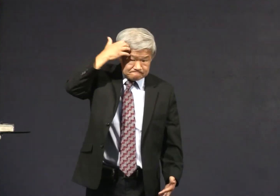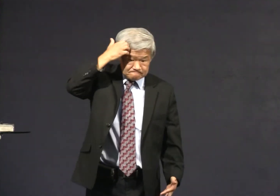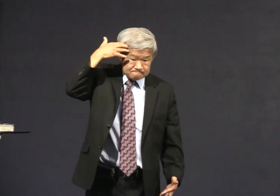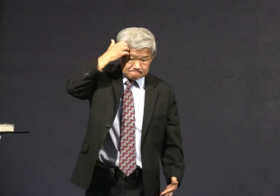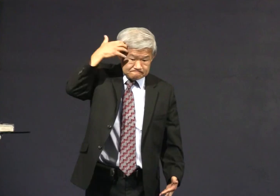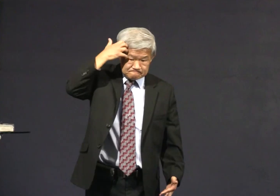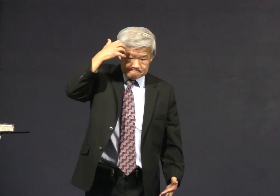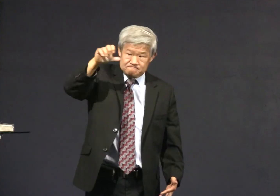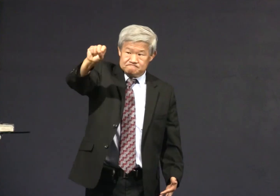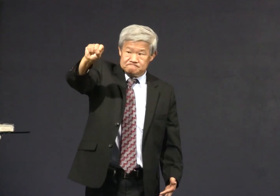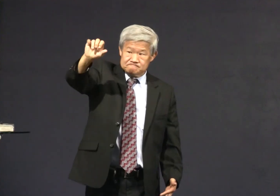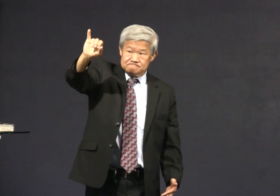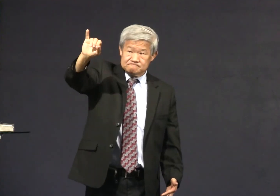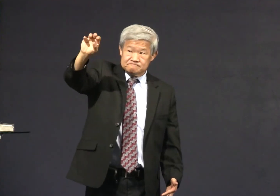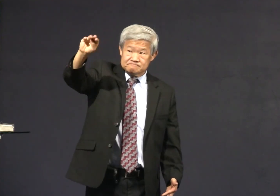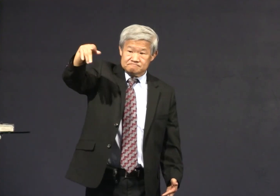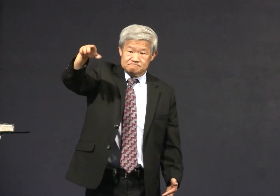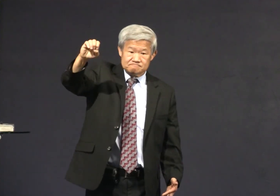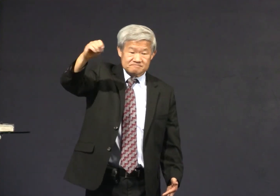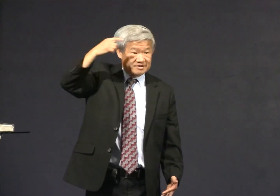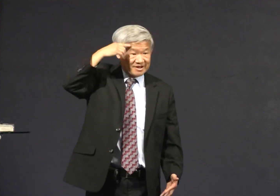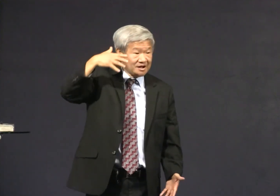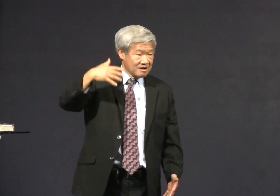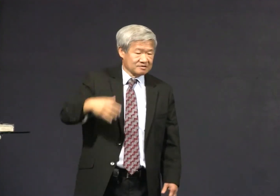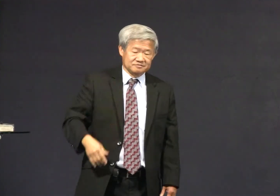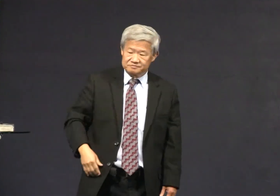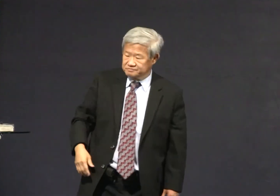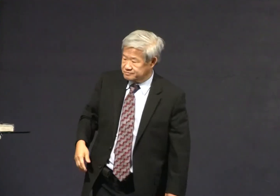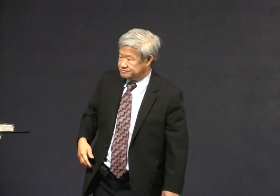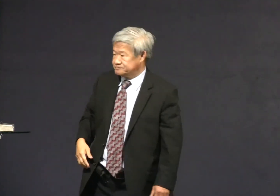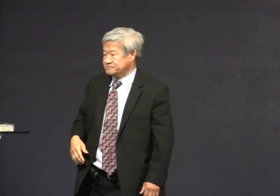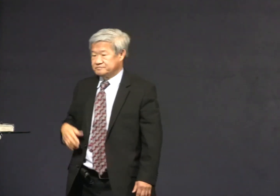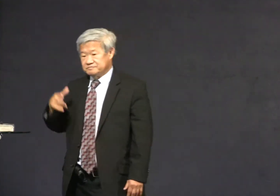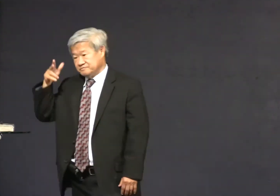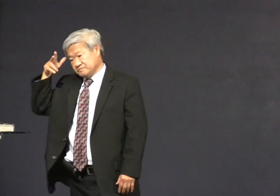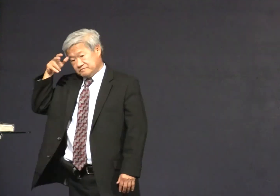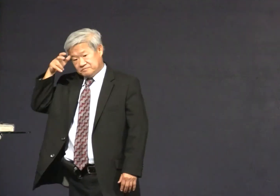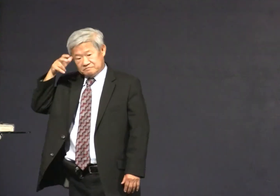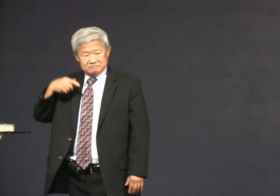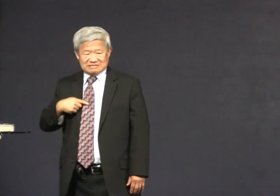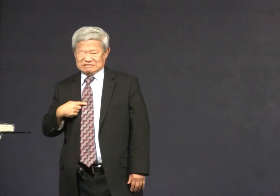She had a mental weakness. Some people think she was simple minded.